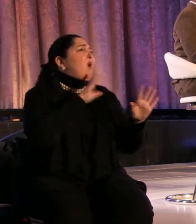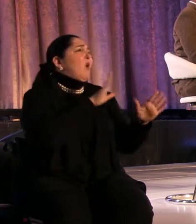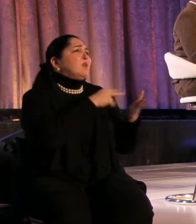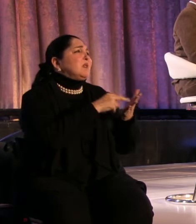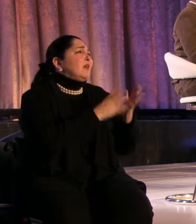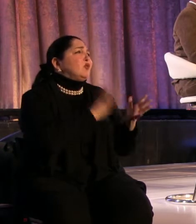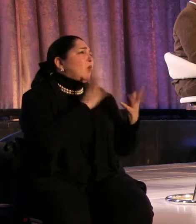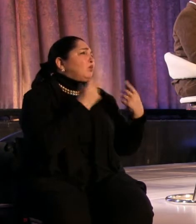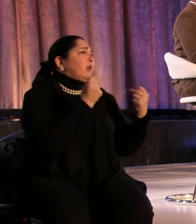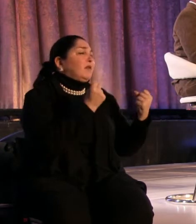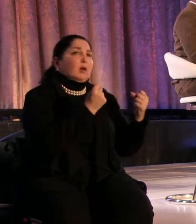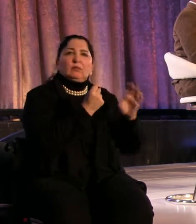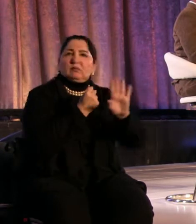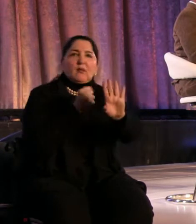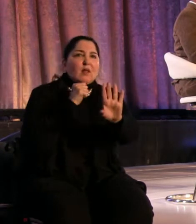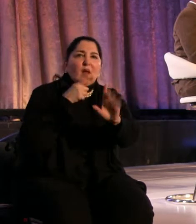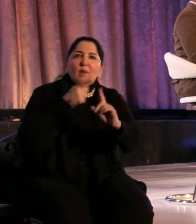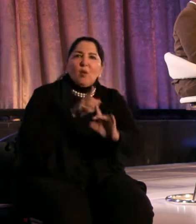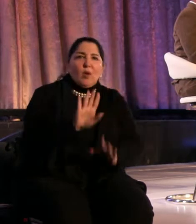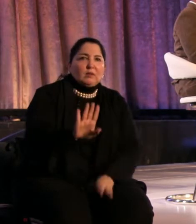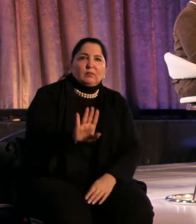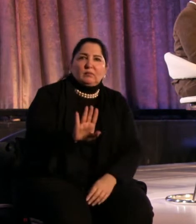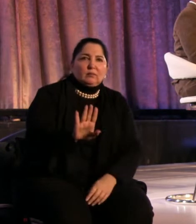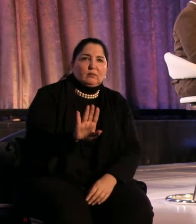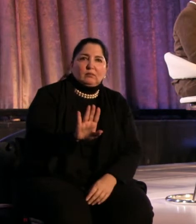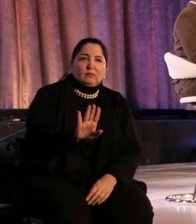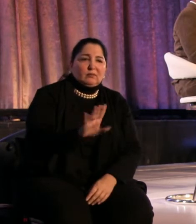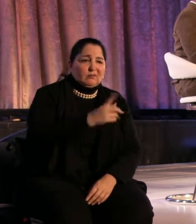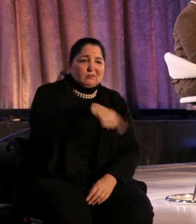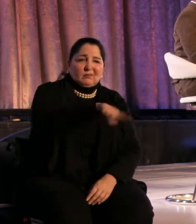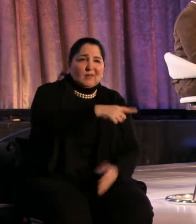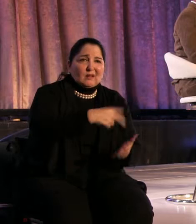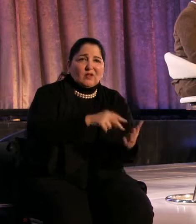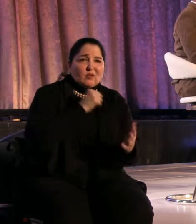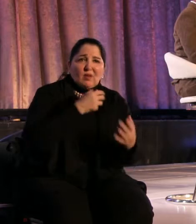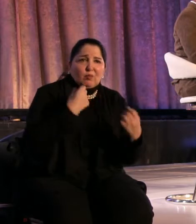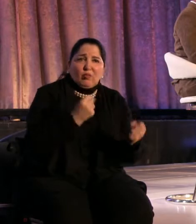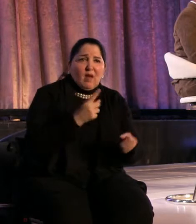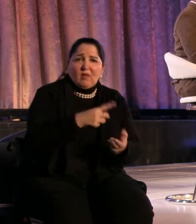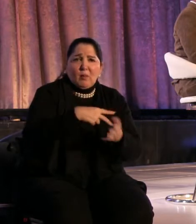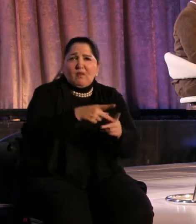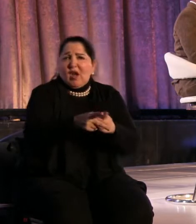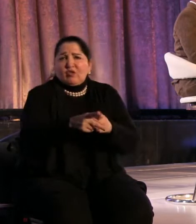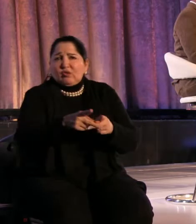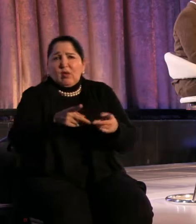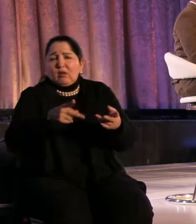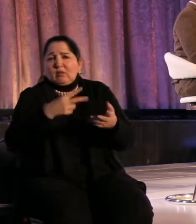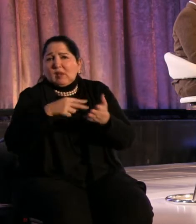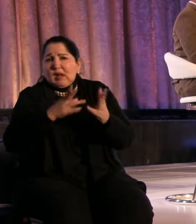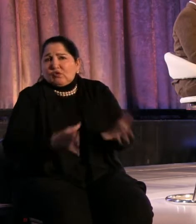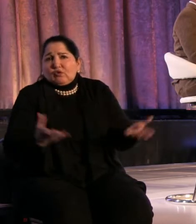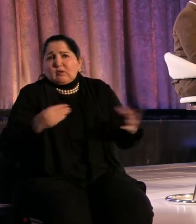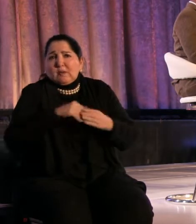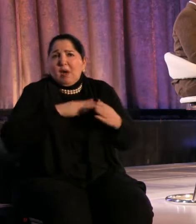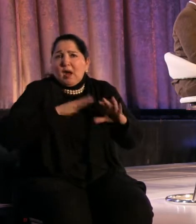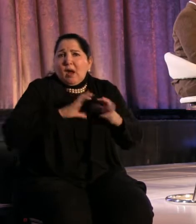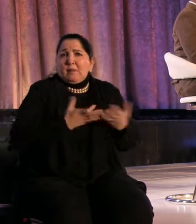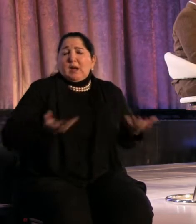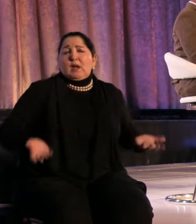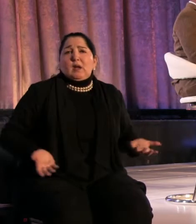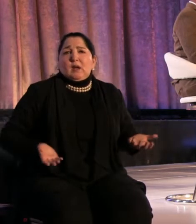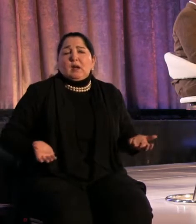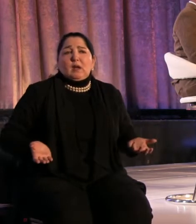And that's not our point, right? They're not so brave. They're professional dancers dancing in my company. But that's a